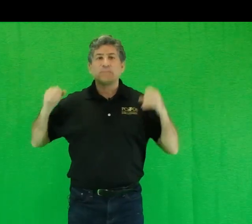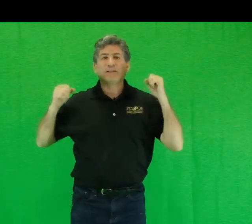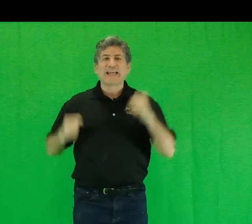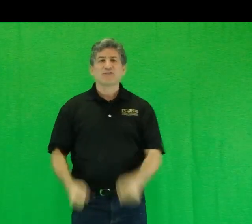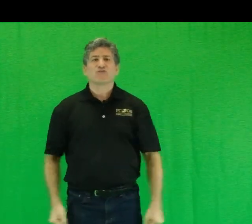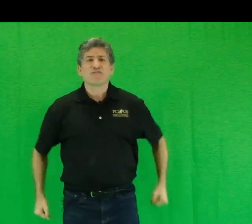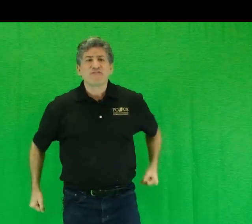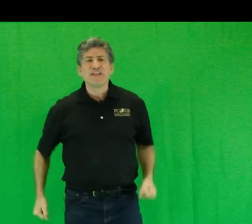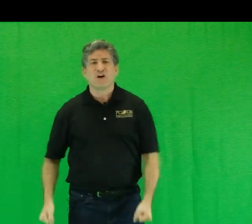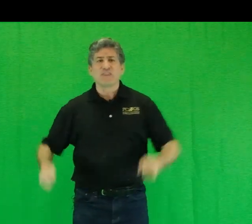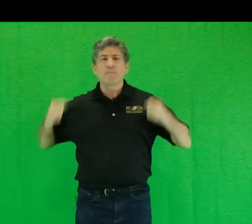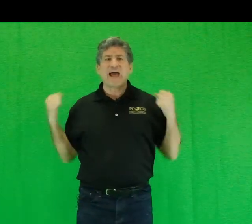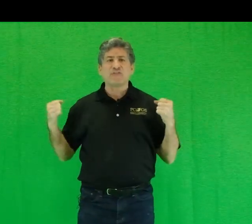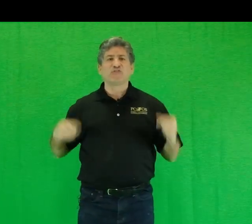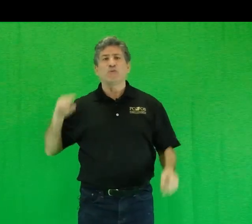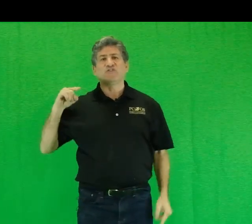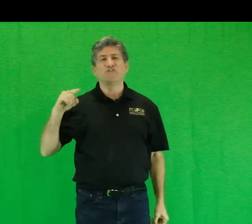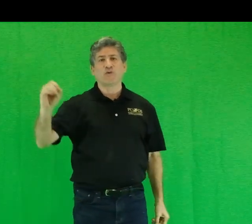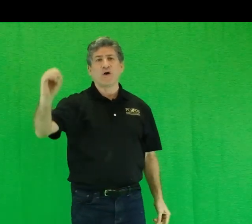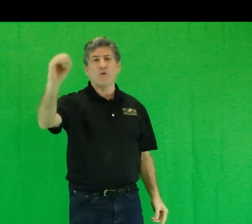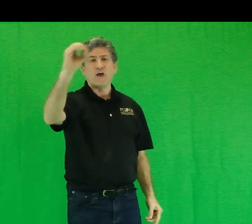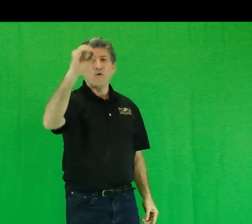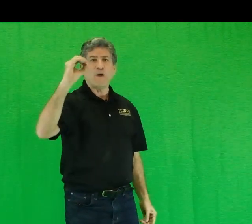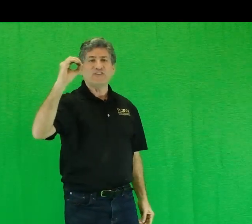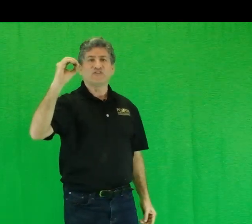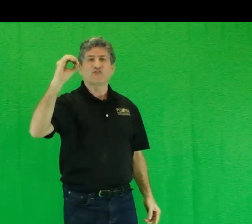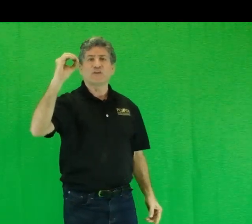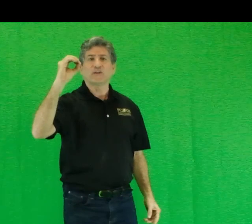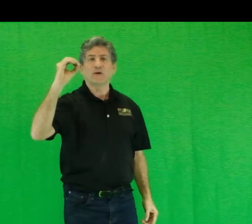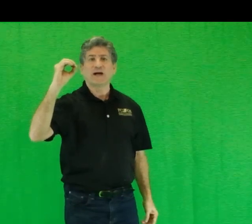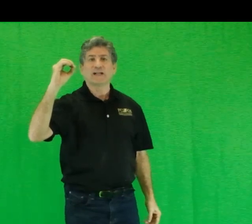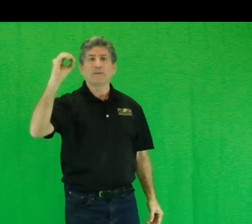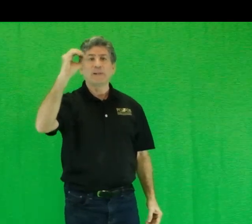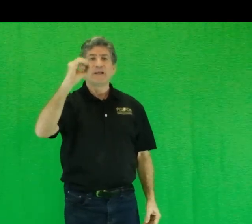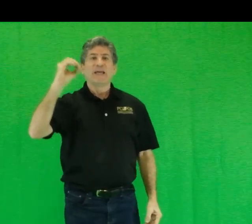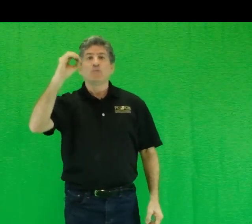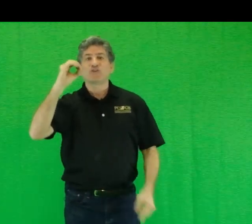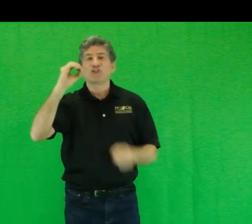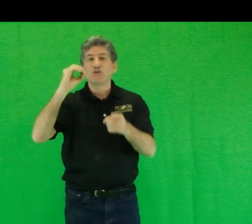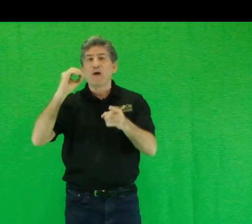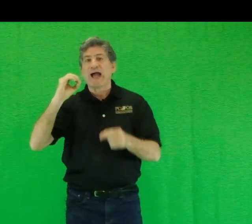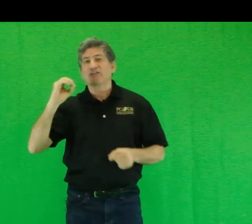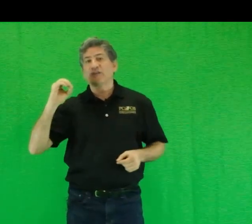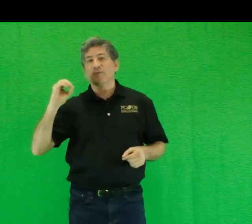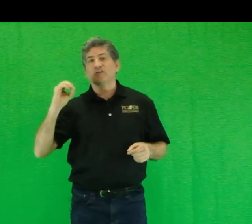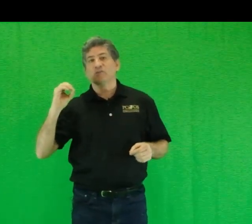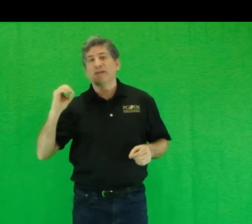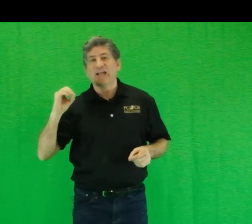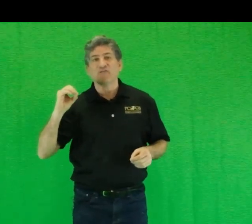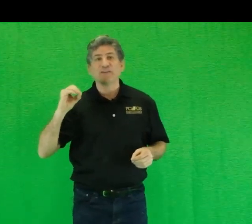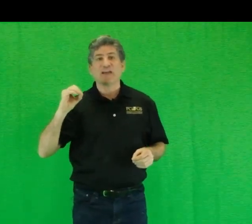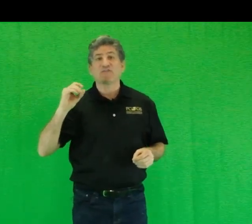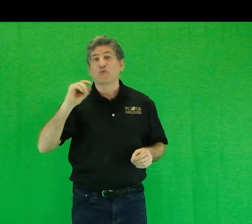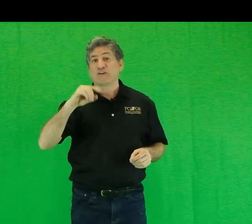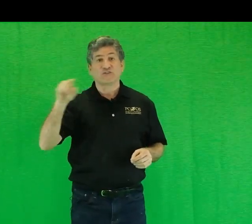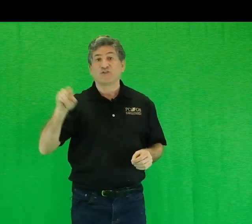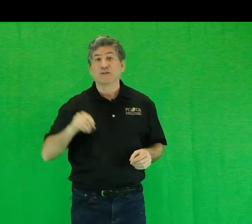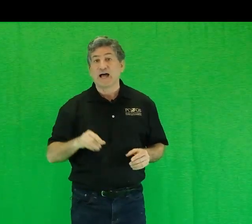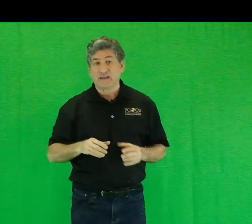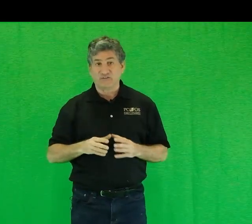plant your feet on the path to a zero-waste circular economy in which you actively participate every day for the rest of your lives.